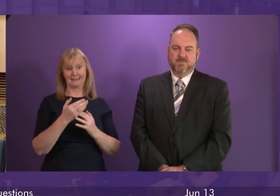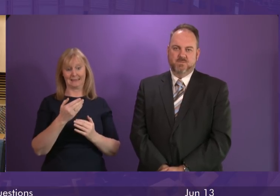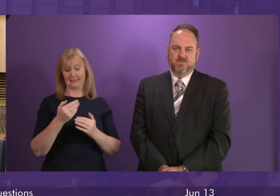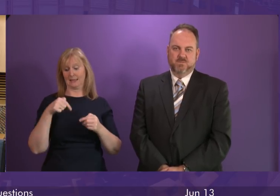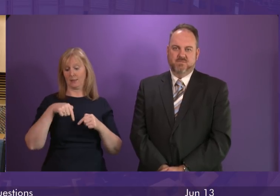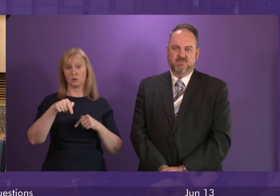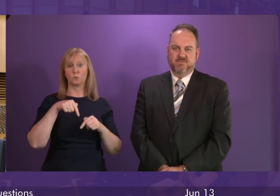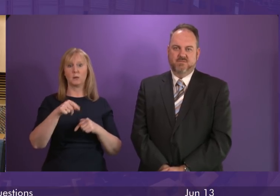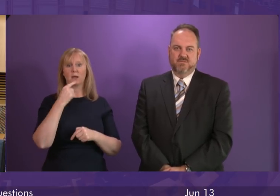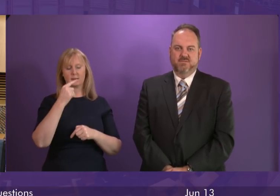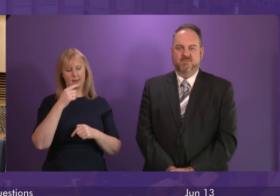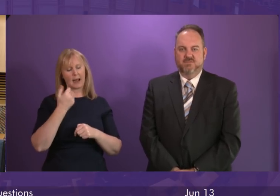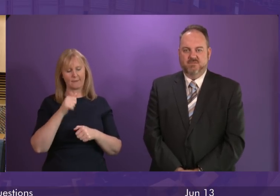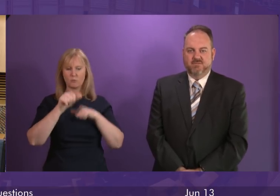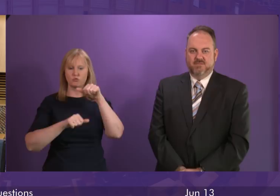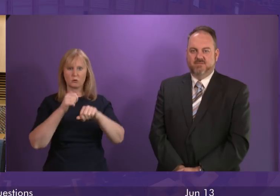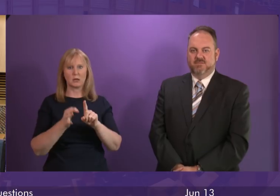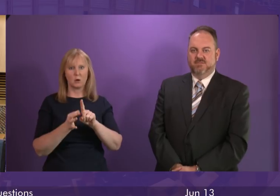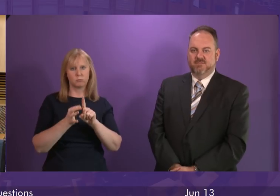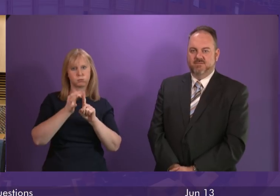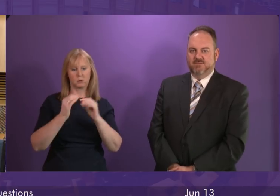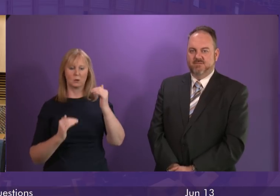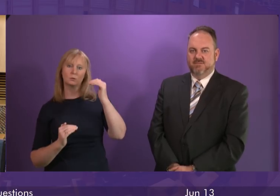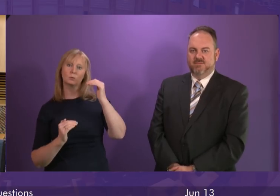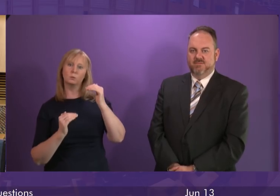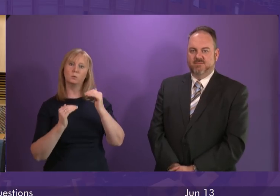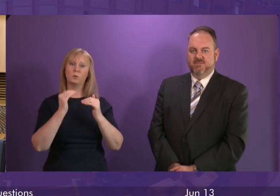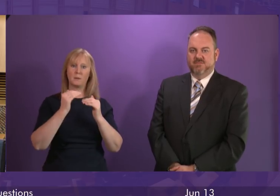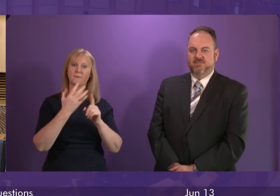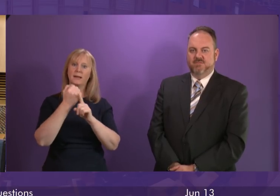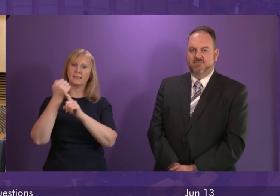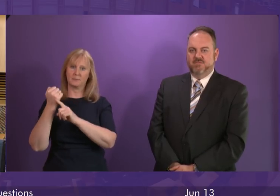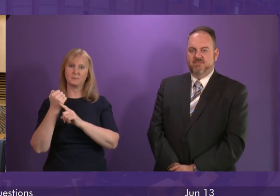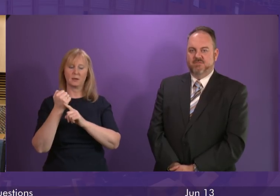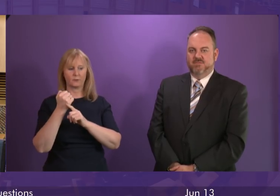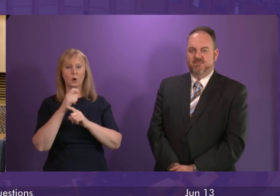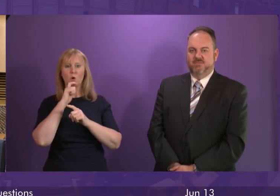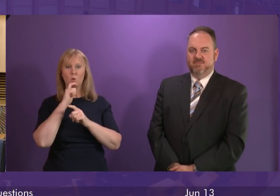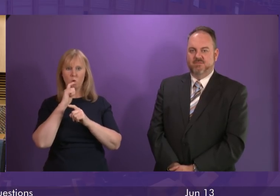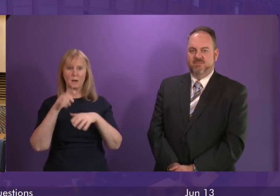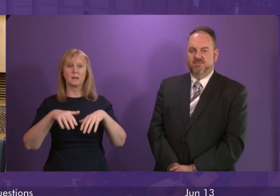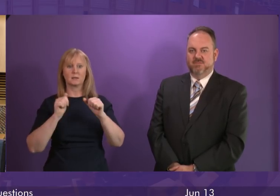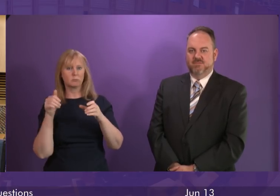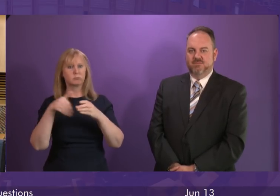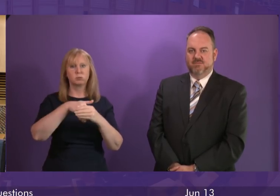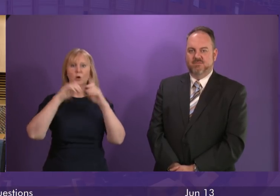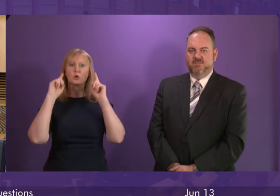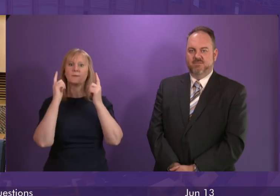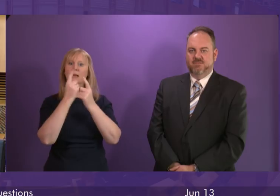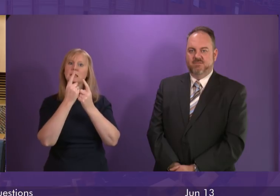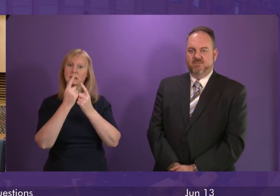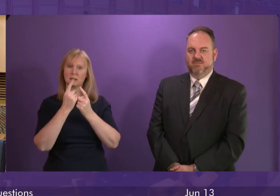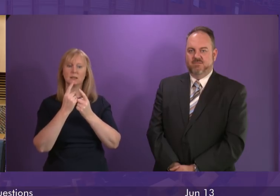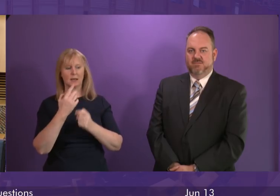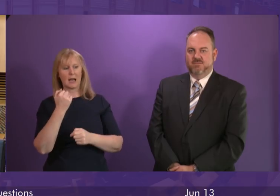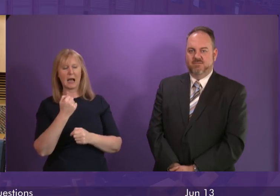we're making significant progress in narrowing the attainment gap in terms of young people going on into university. of course, we've got a record number of young people